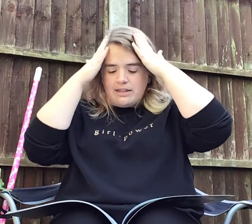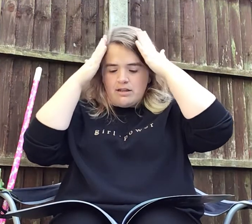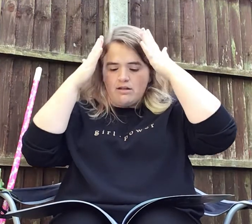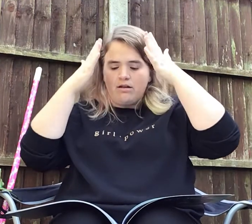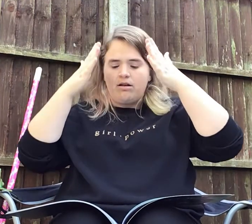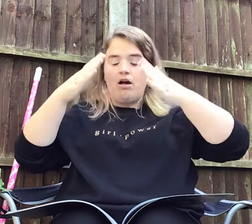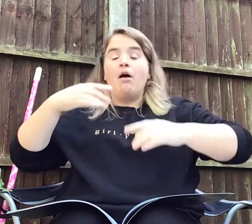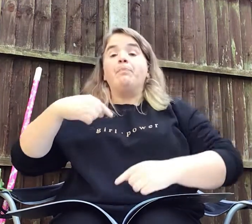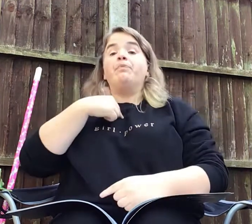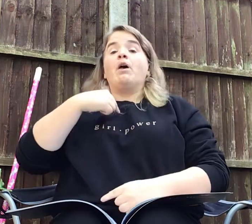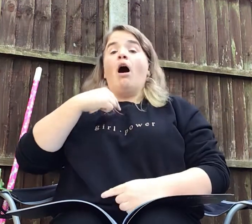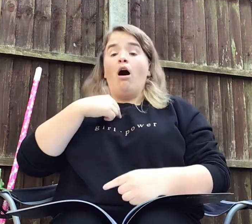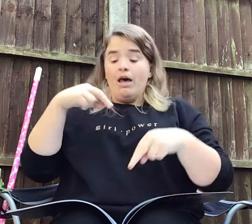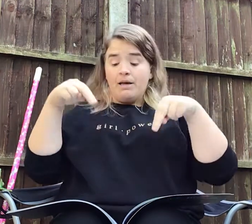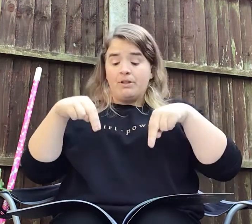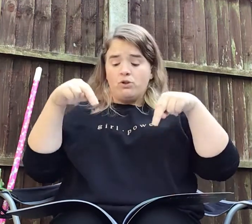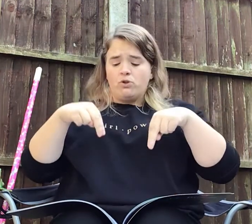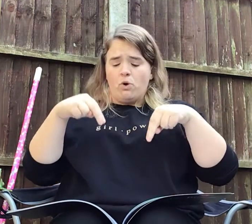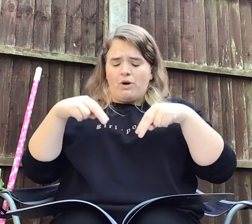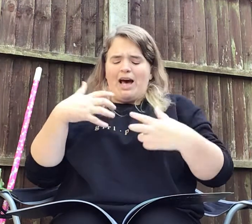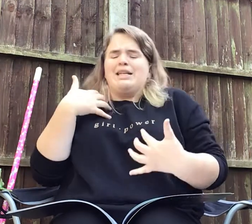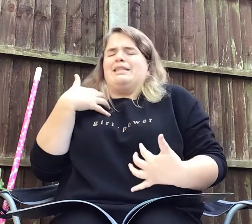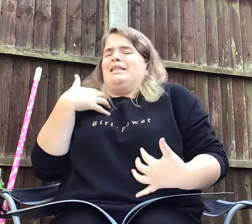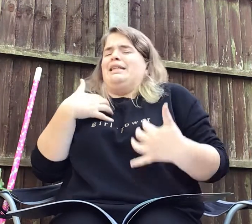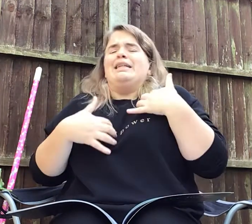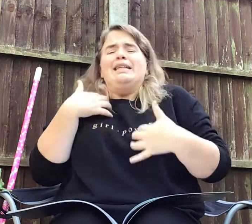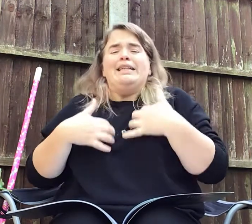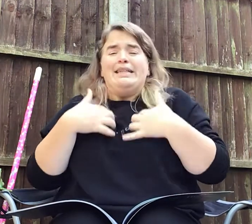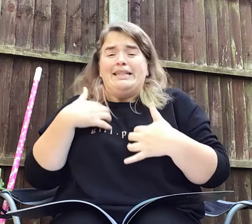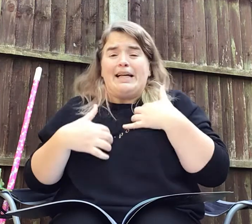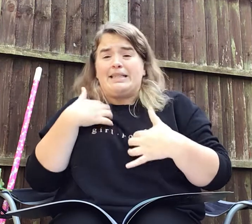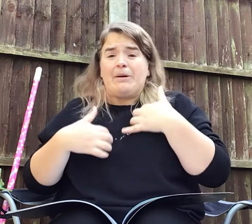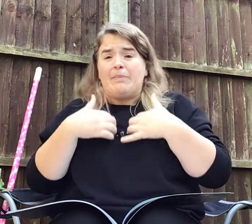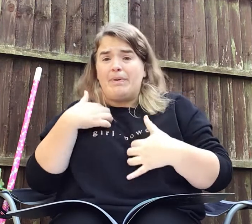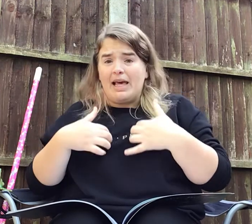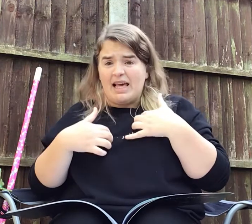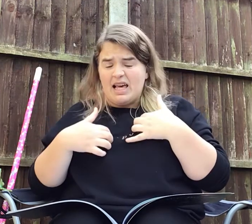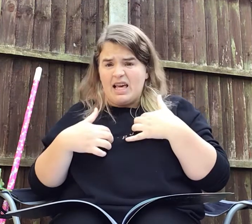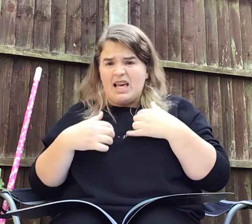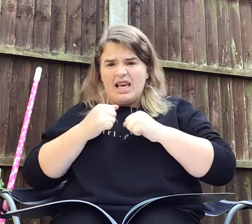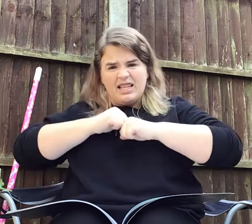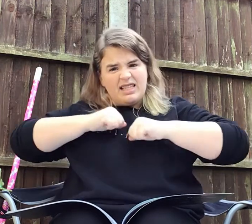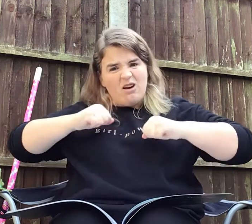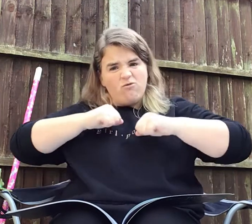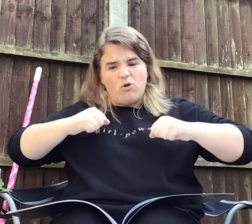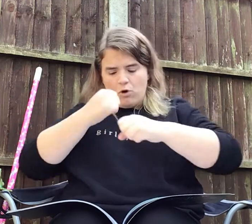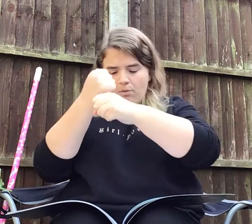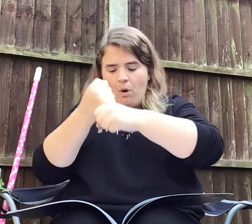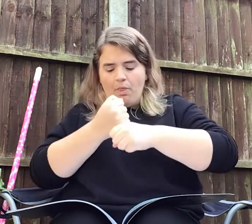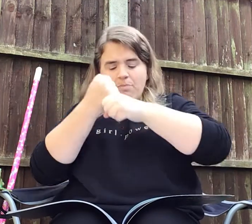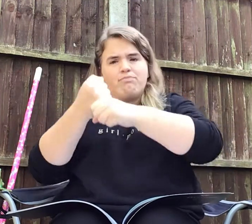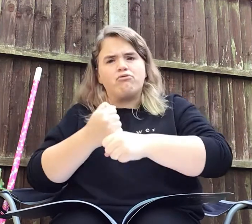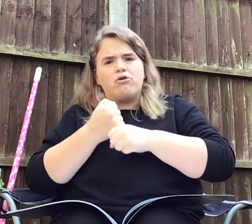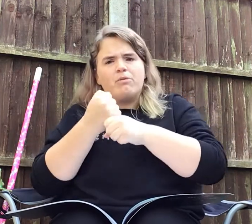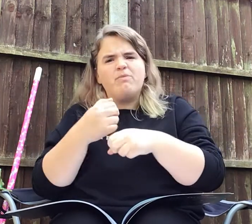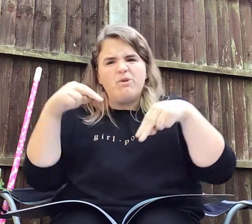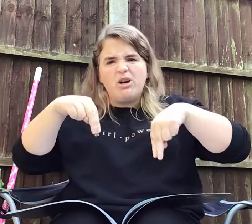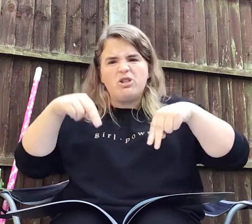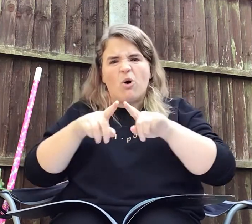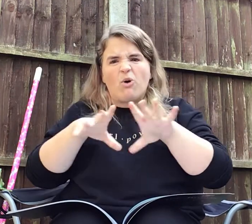I am a dog as keen as can be. Is there room on the broom for a dog